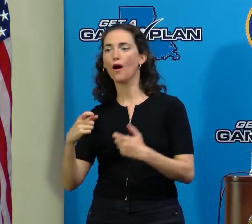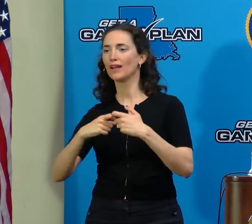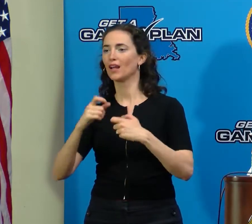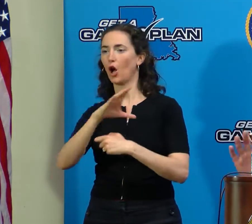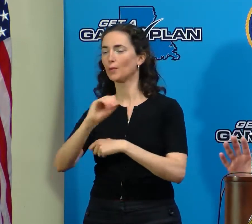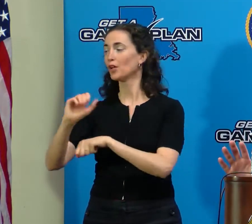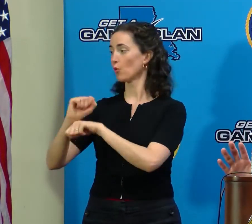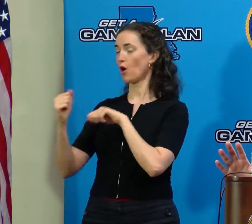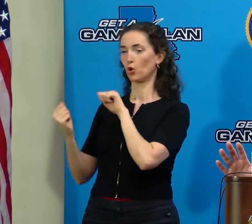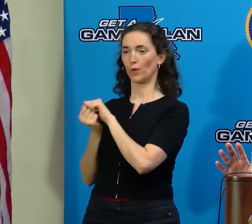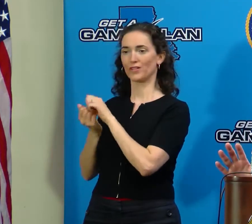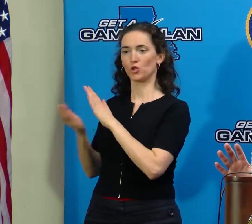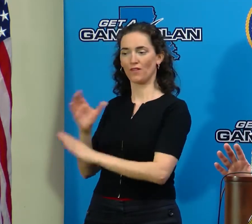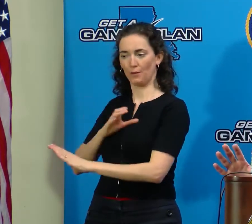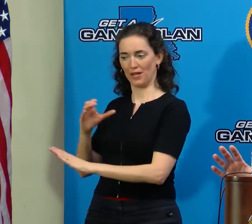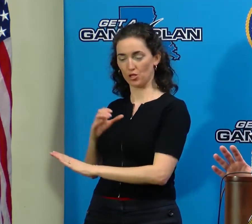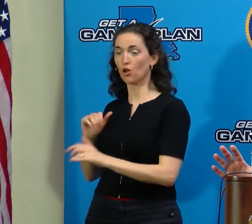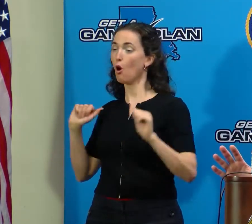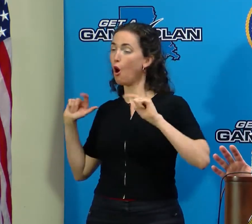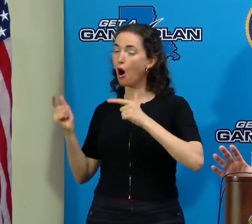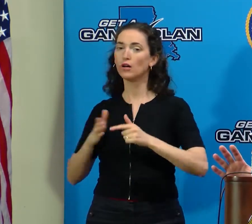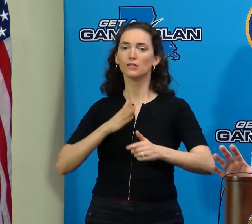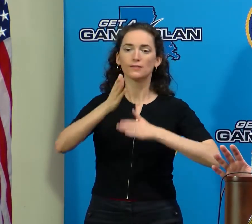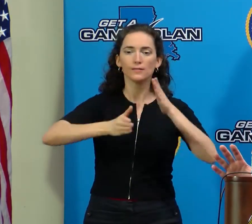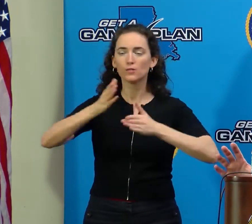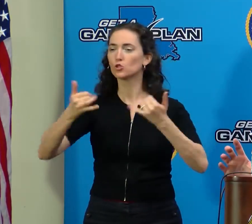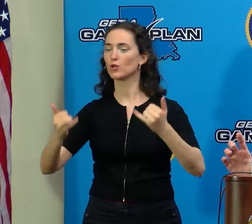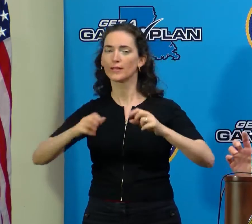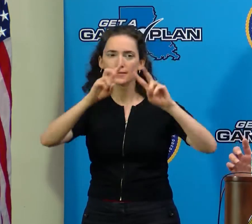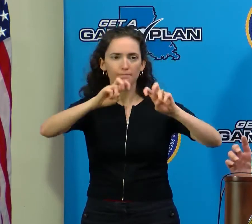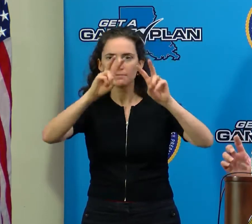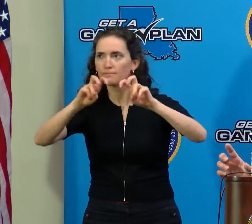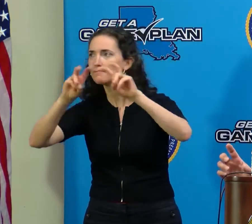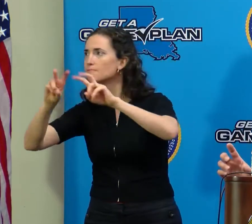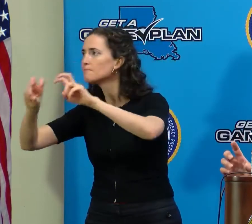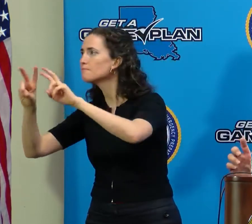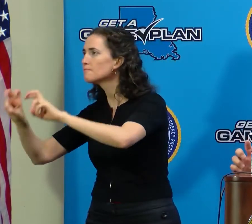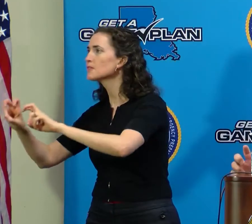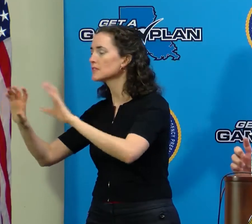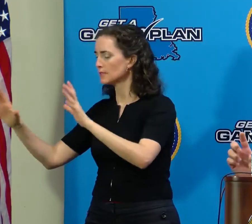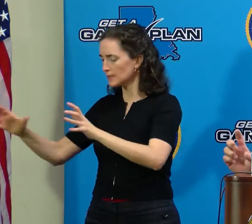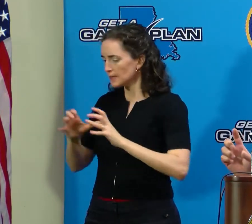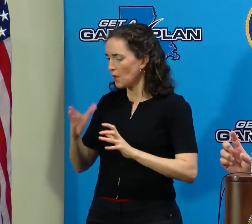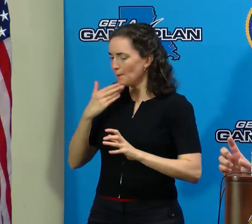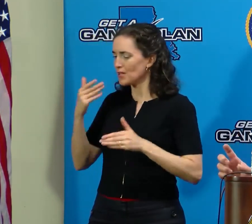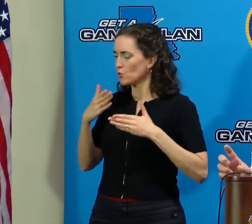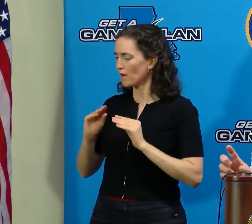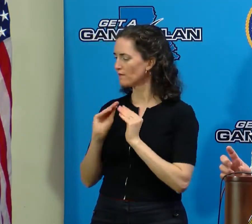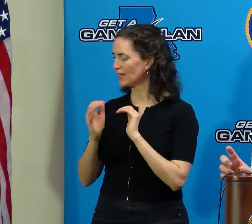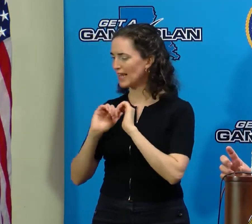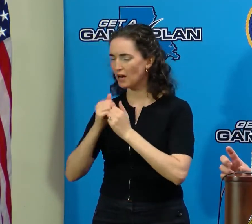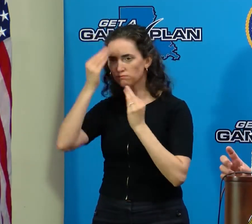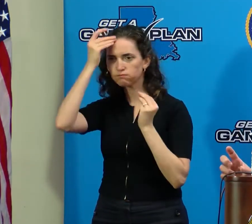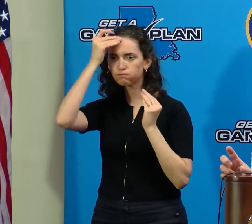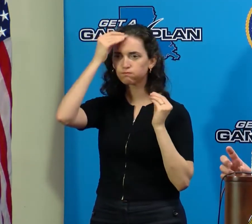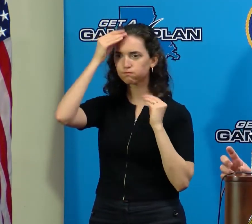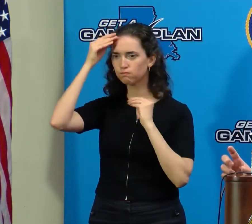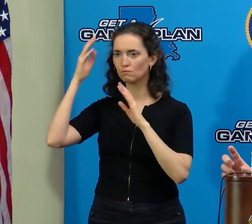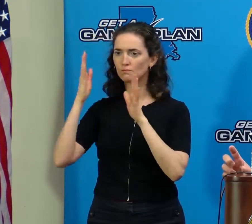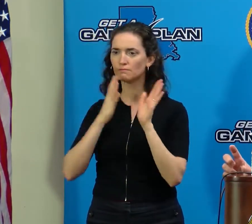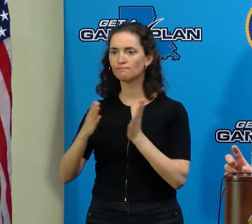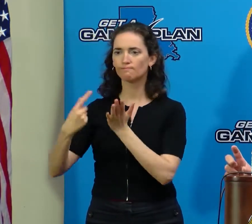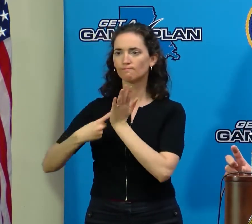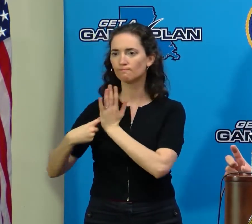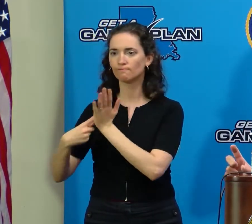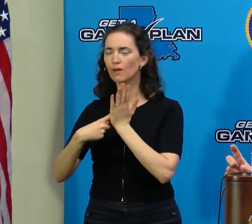they have been out doing their damage assessments today, figuring out the best strategy to start to restore power